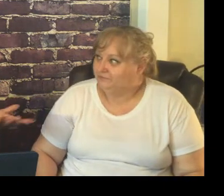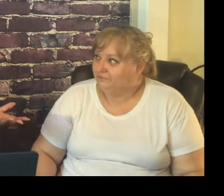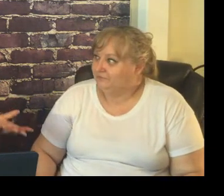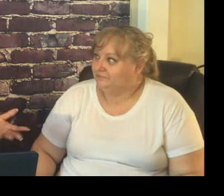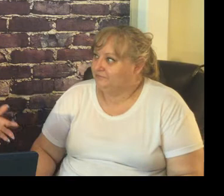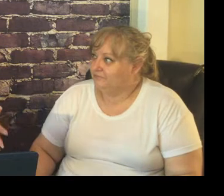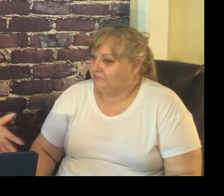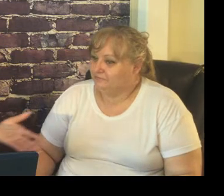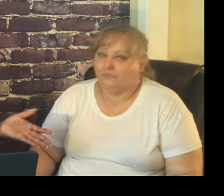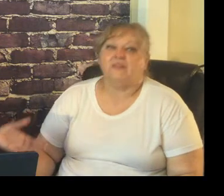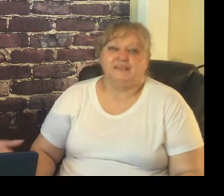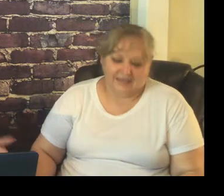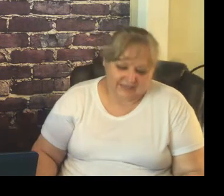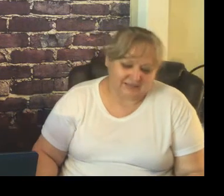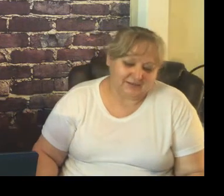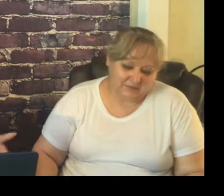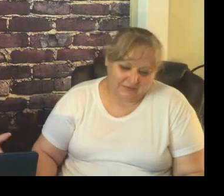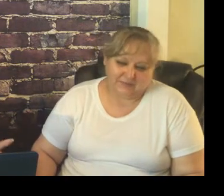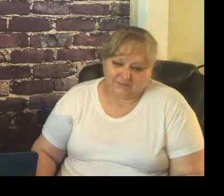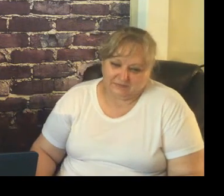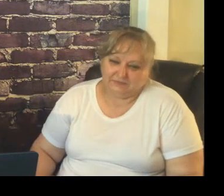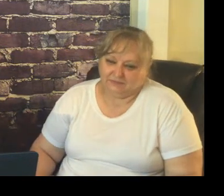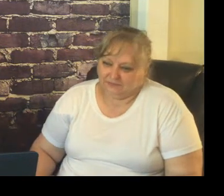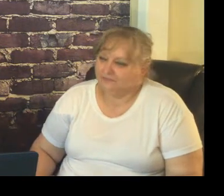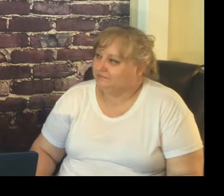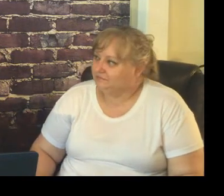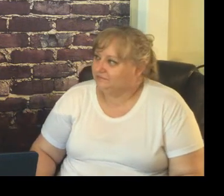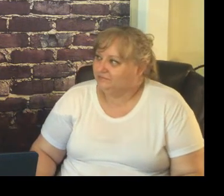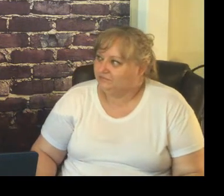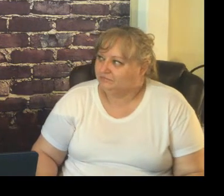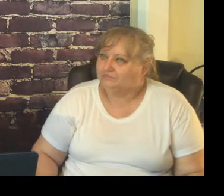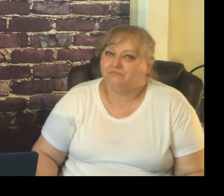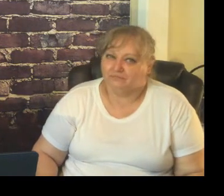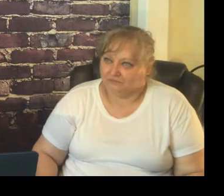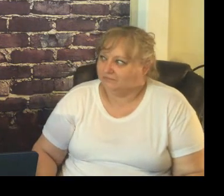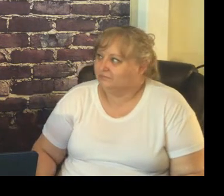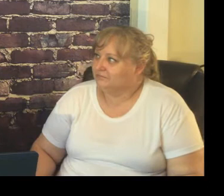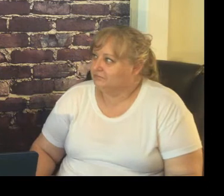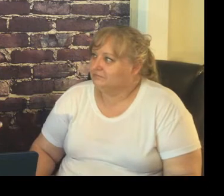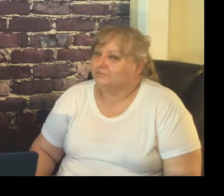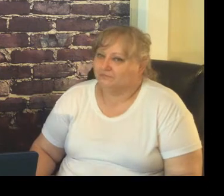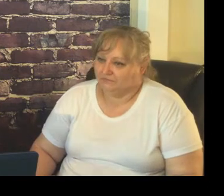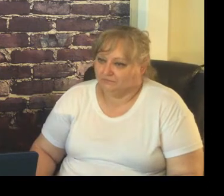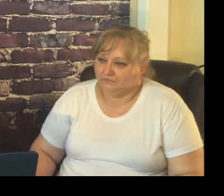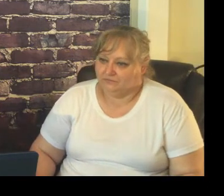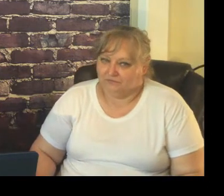room and there would be notes or a notepad on my desk and please write me back and that's how we communicated with each